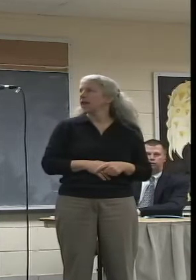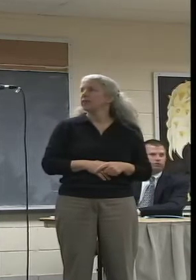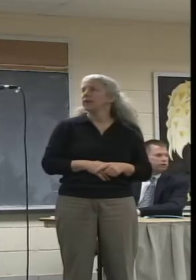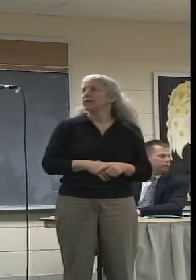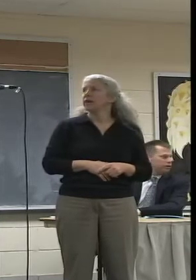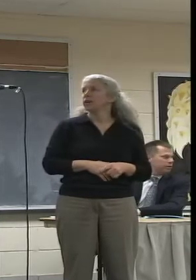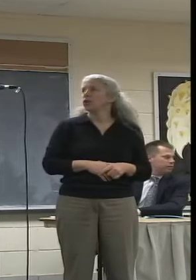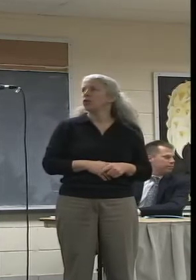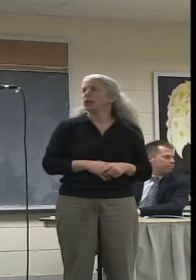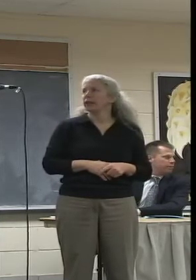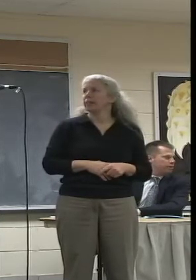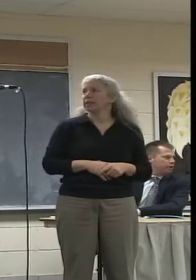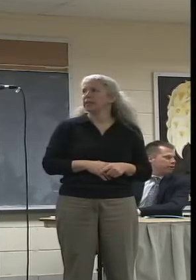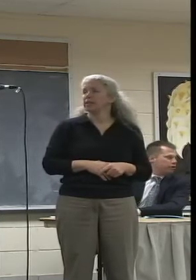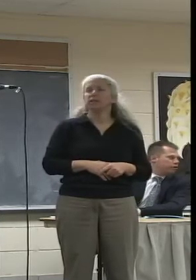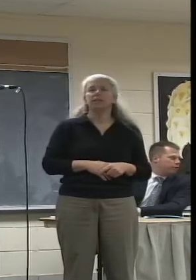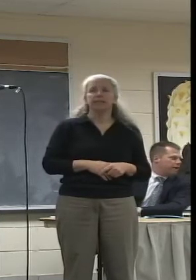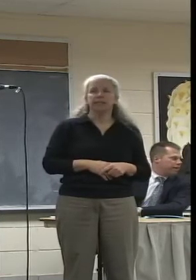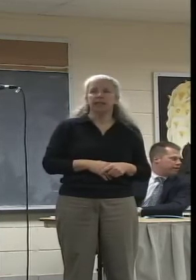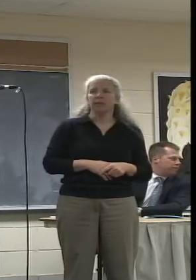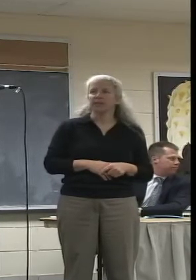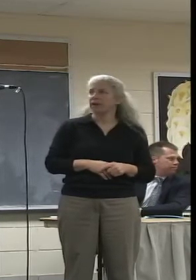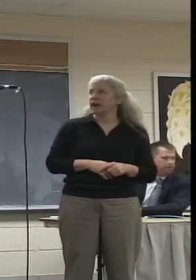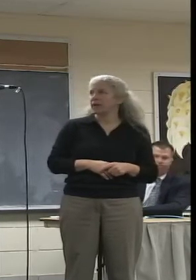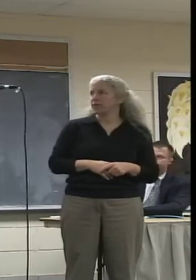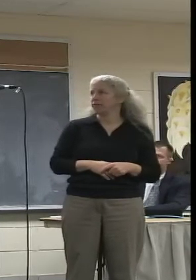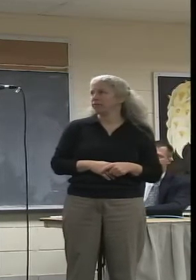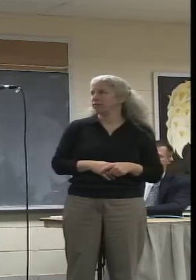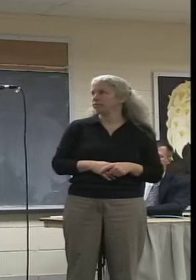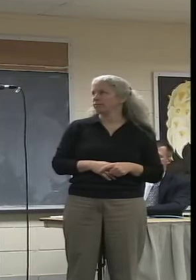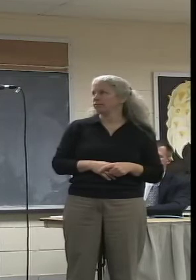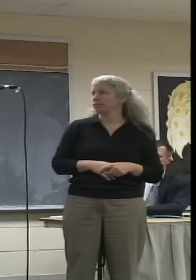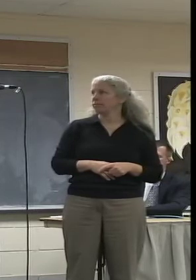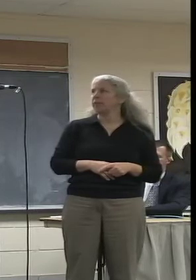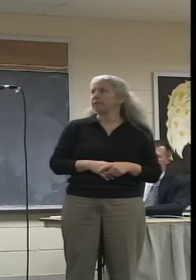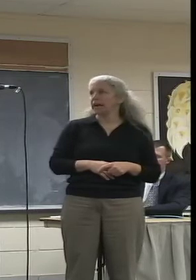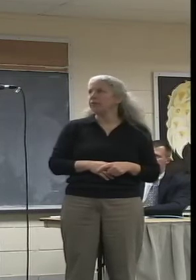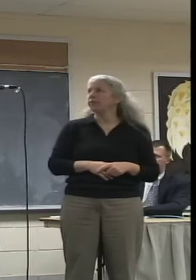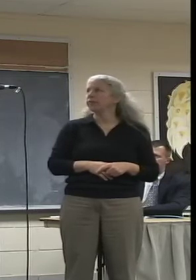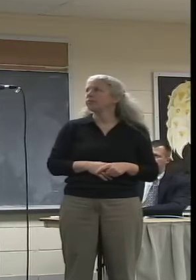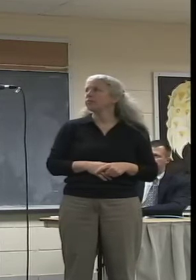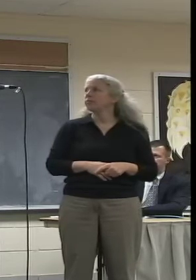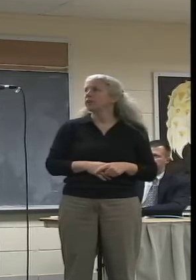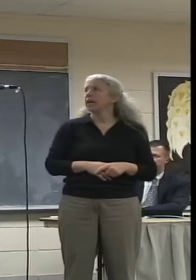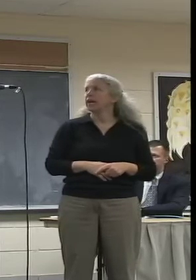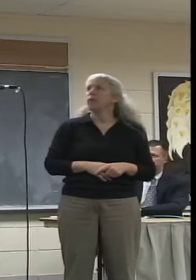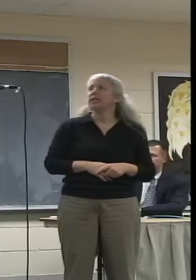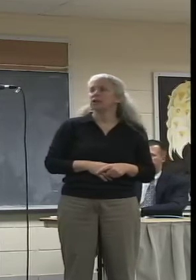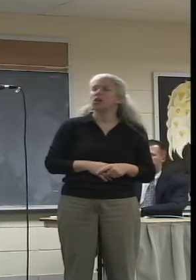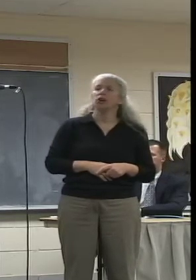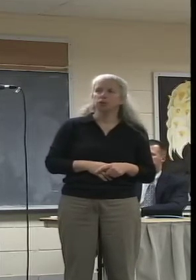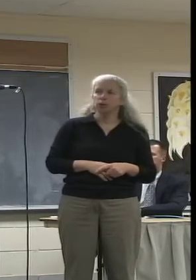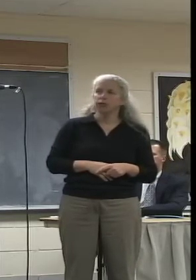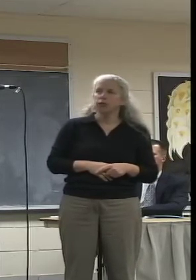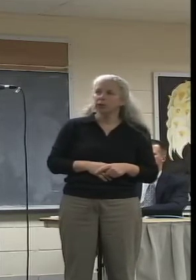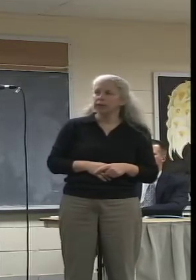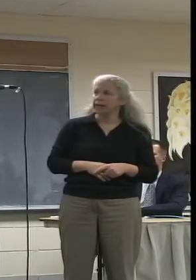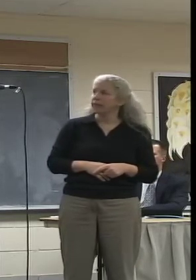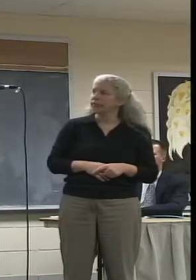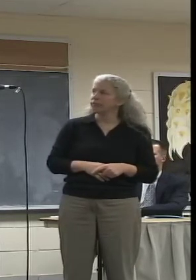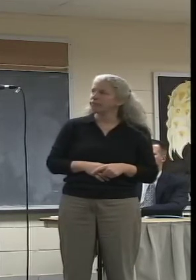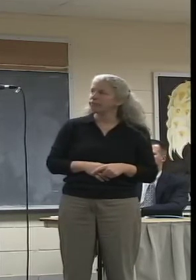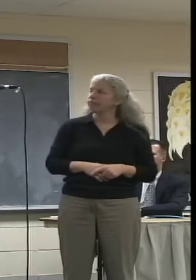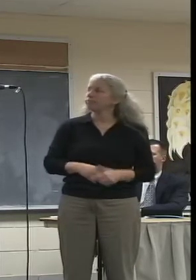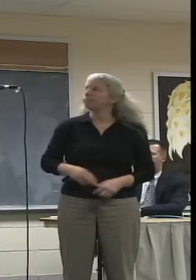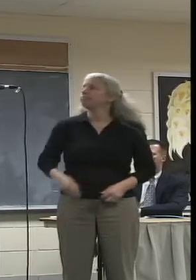since I was three years old. Since I was five. I am deaf. I went to Clark School for the